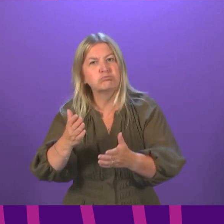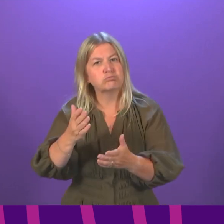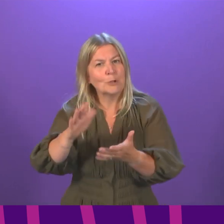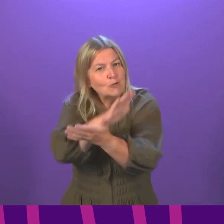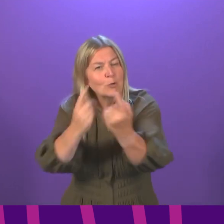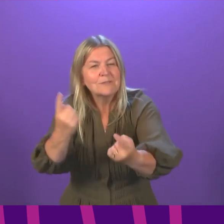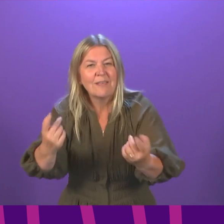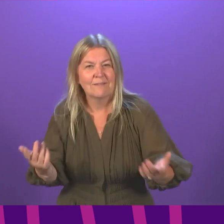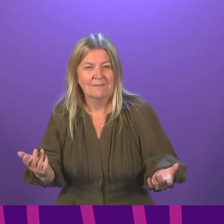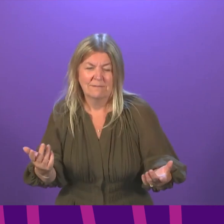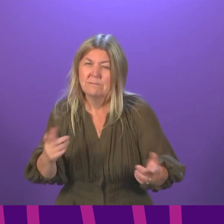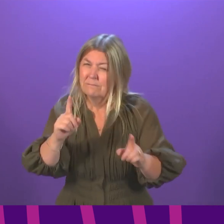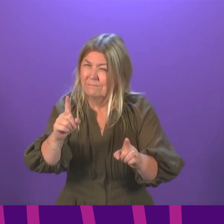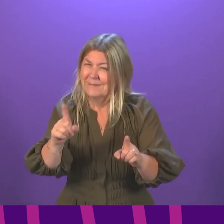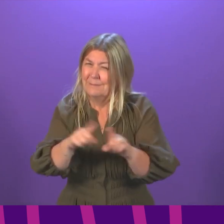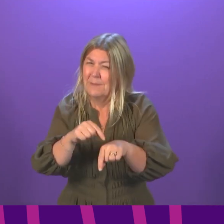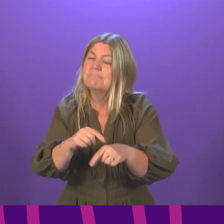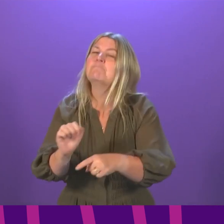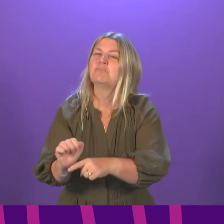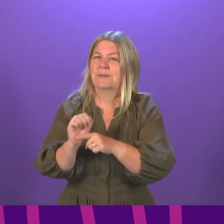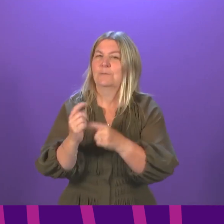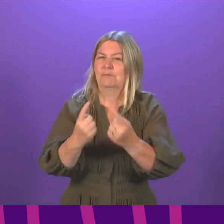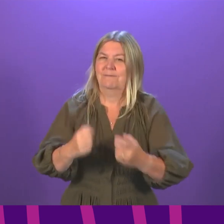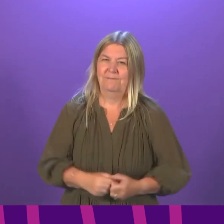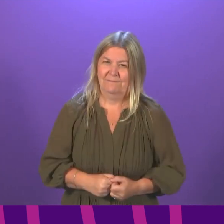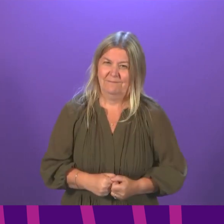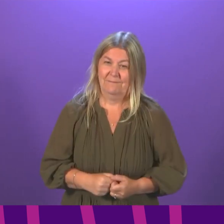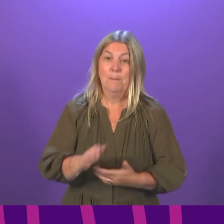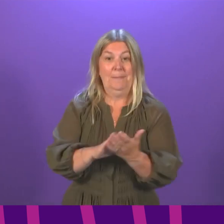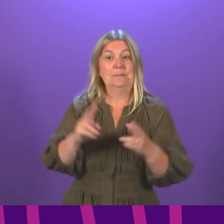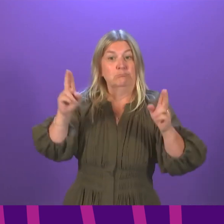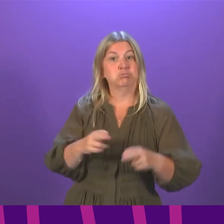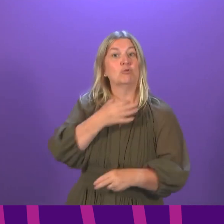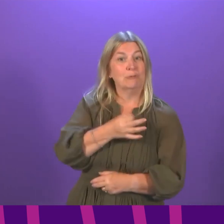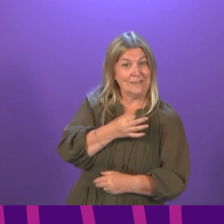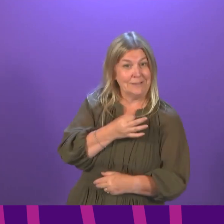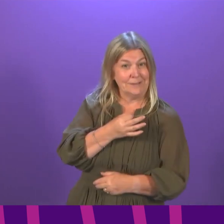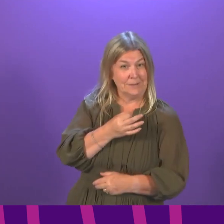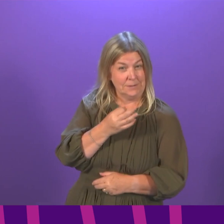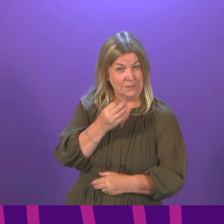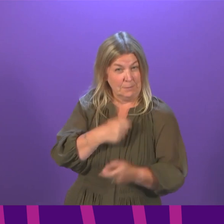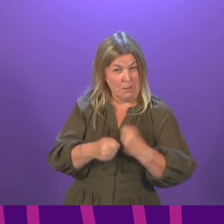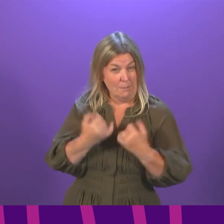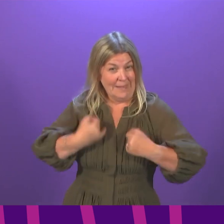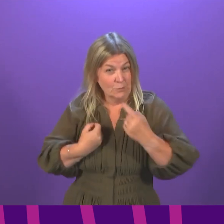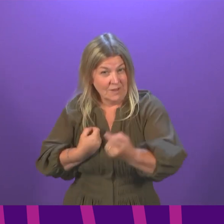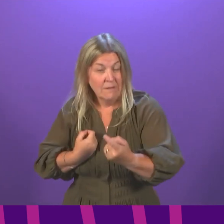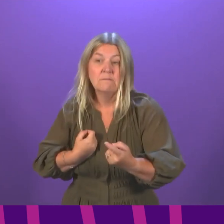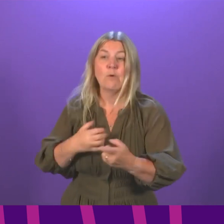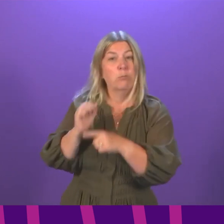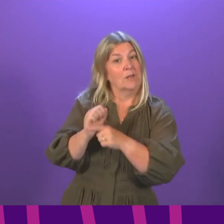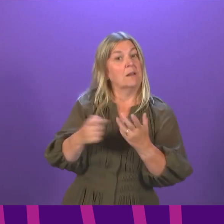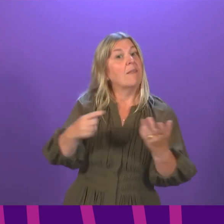do. You will be reducing the risk you will be coming ill, and you will be helping to protect others as well.